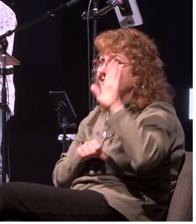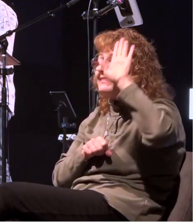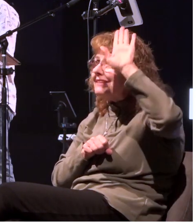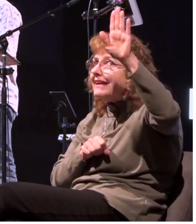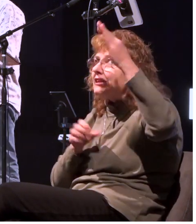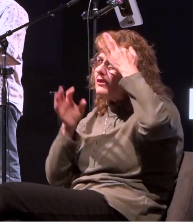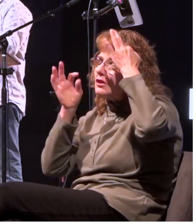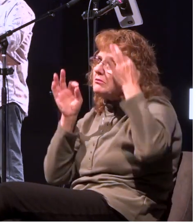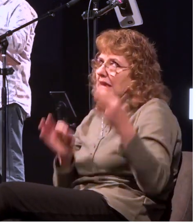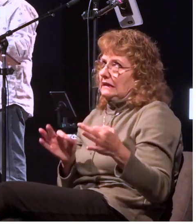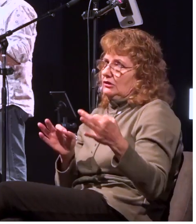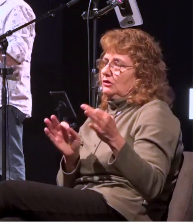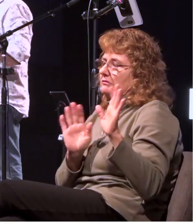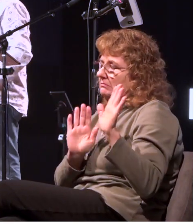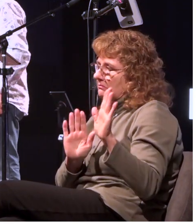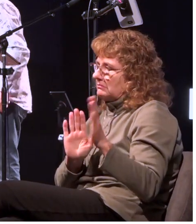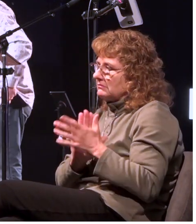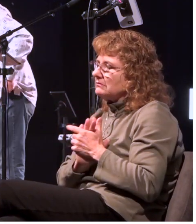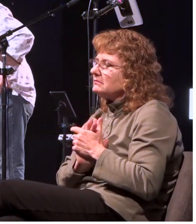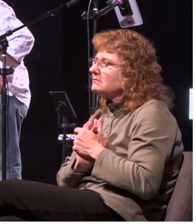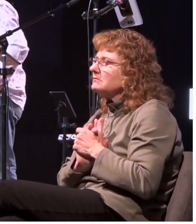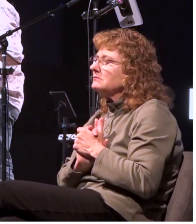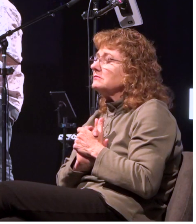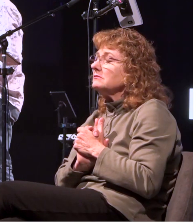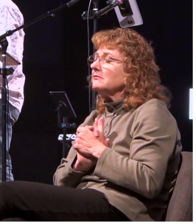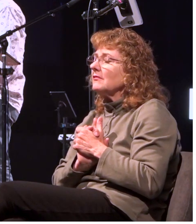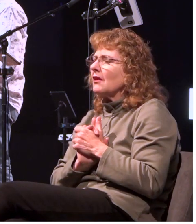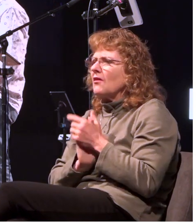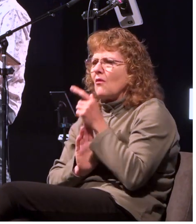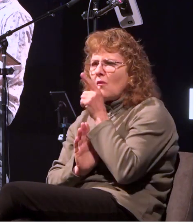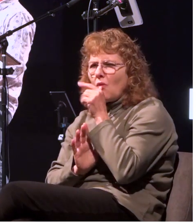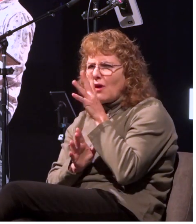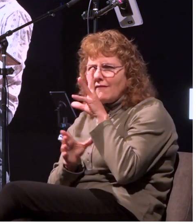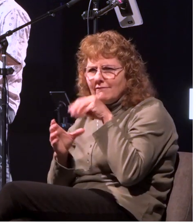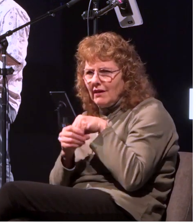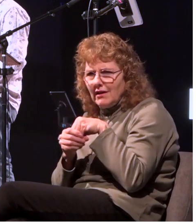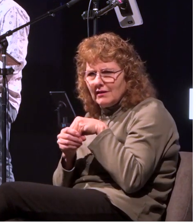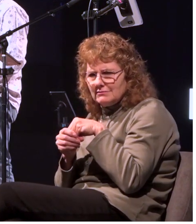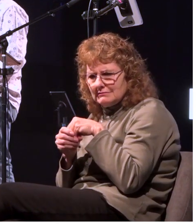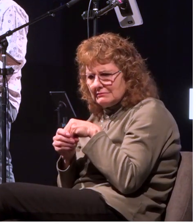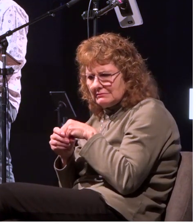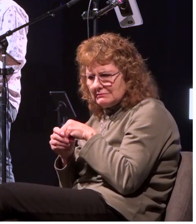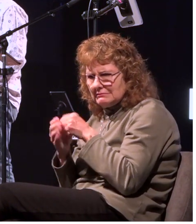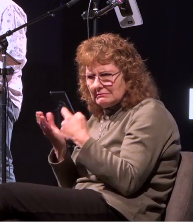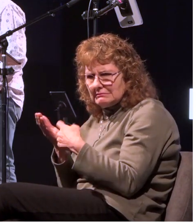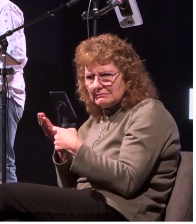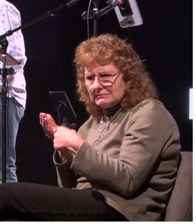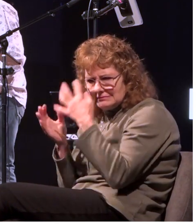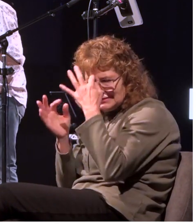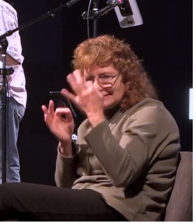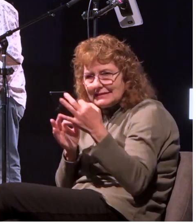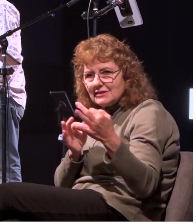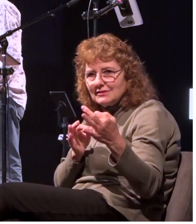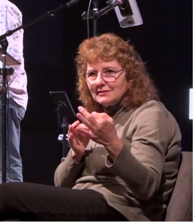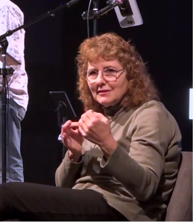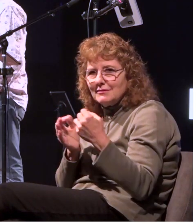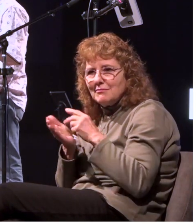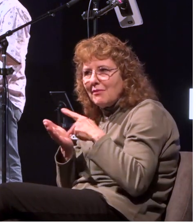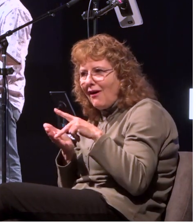but again notice who wasn't part of this determination the apostle paul now this